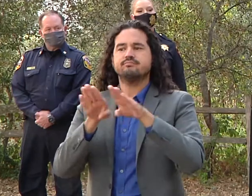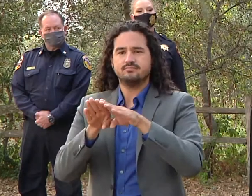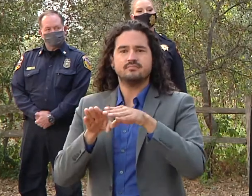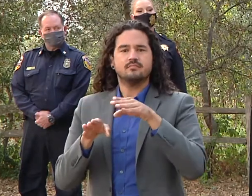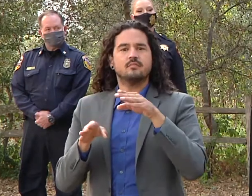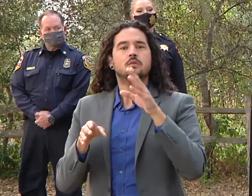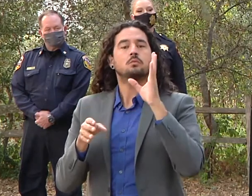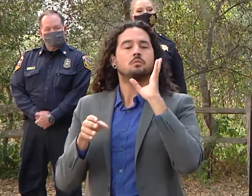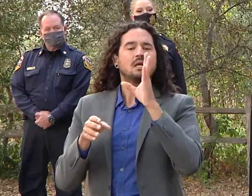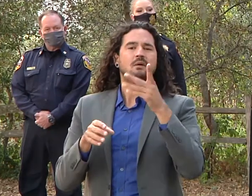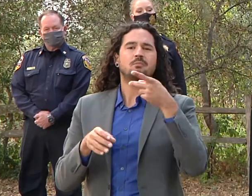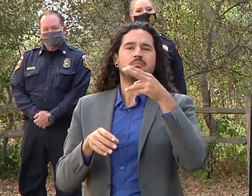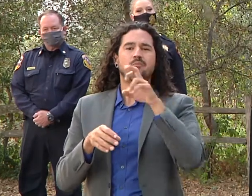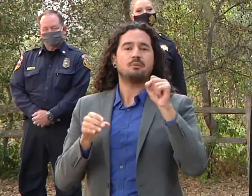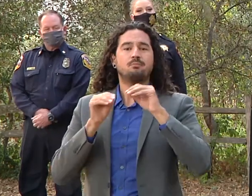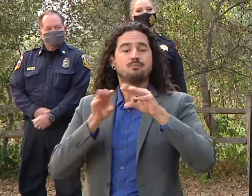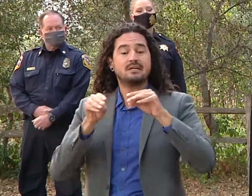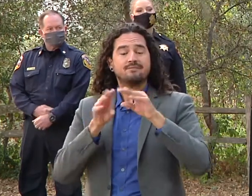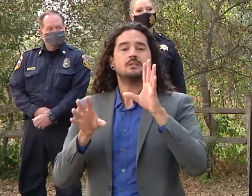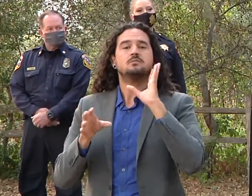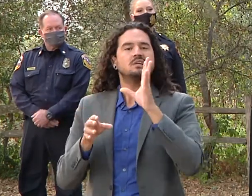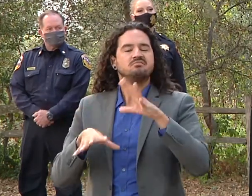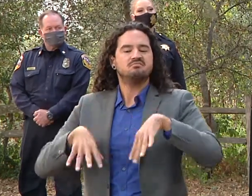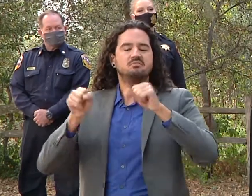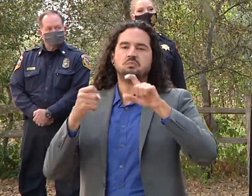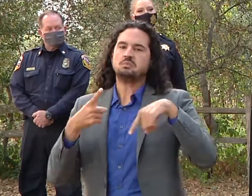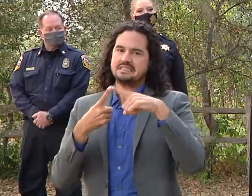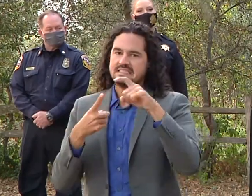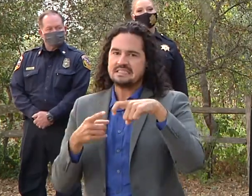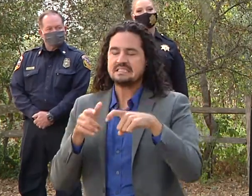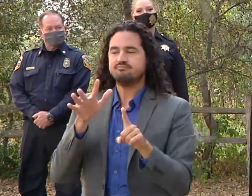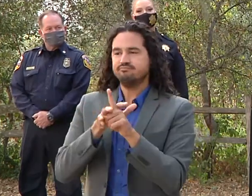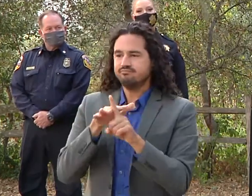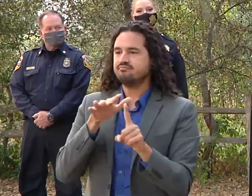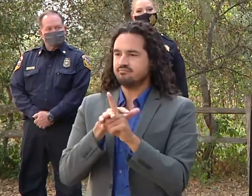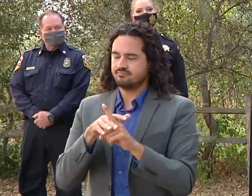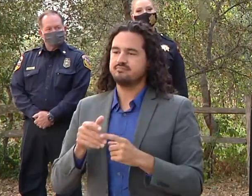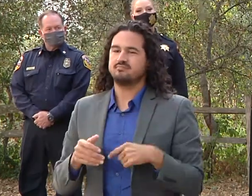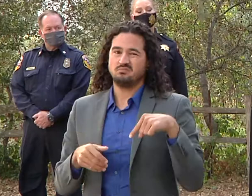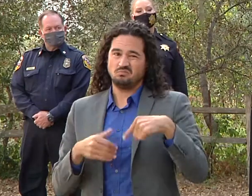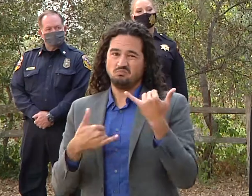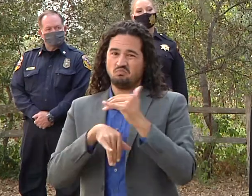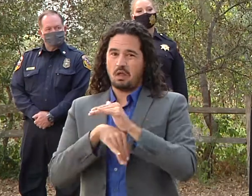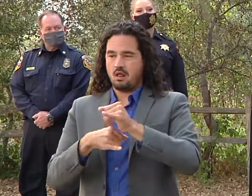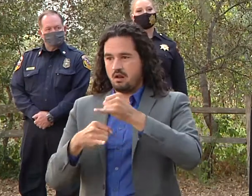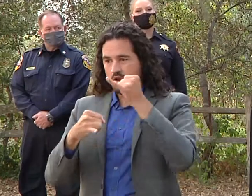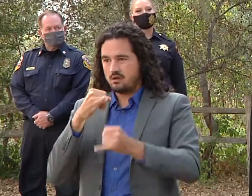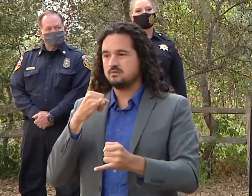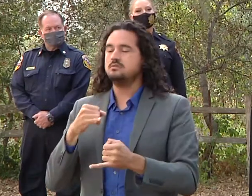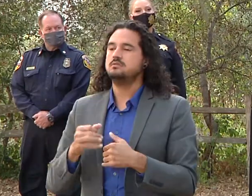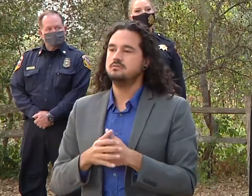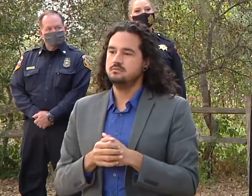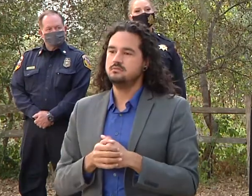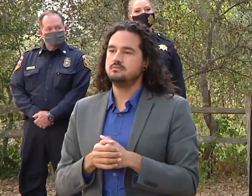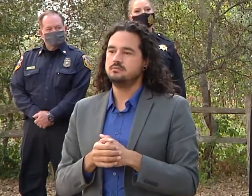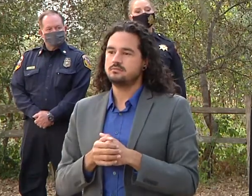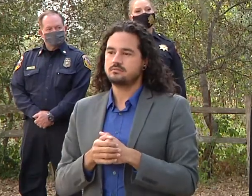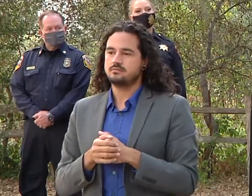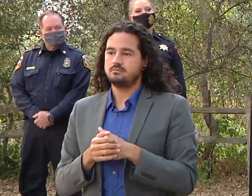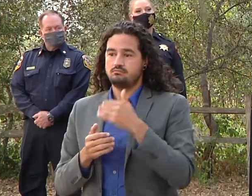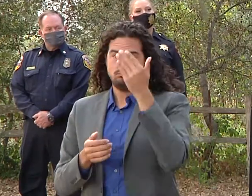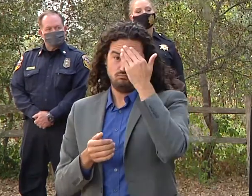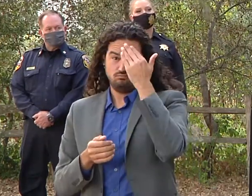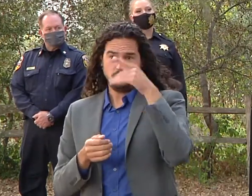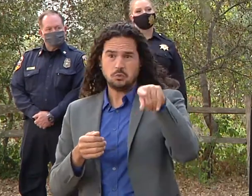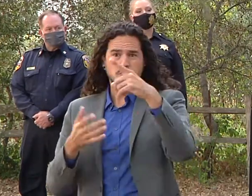what i want to what we want to assure people uh is that our we absolutely can empathize that you need updates you